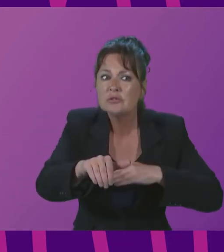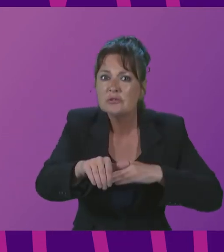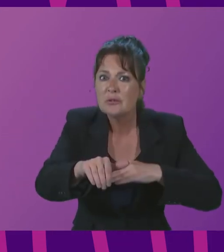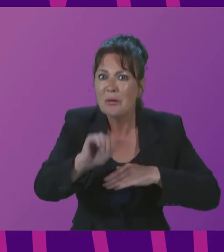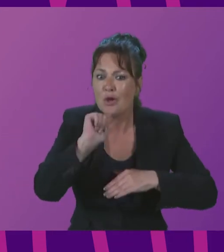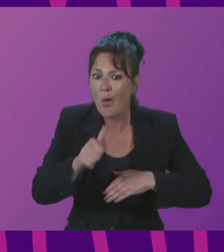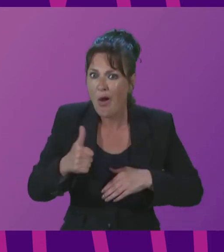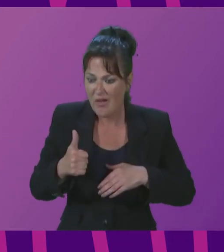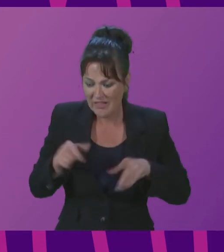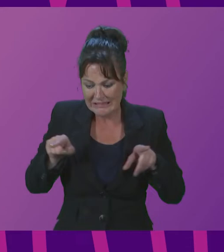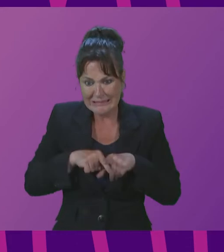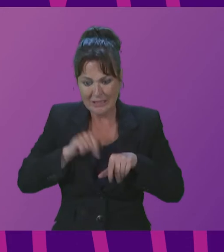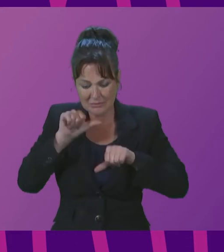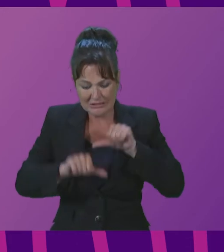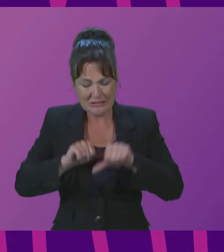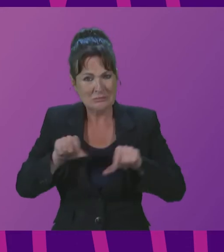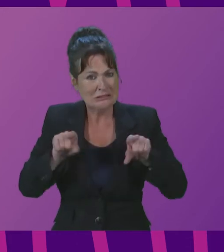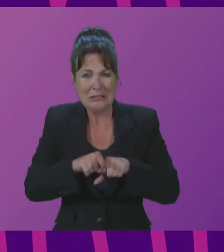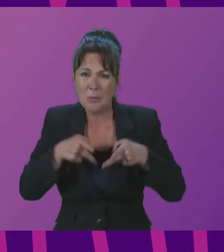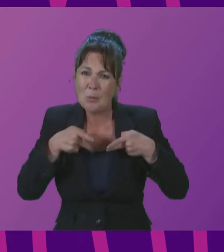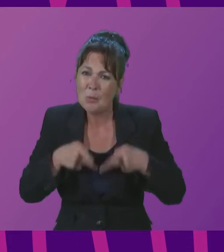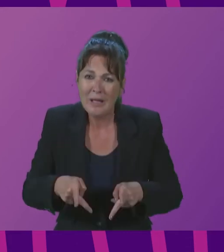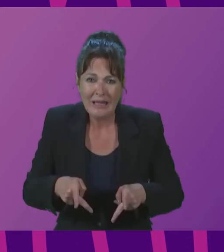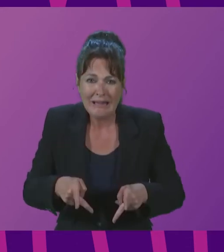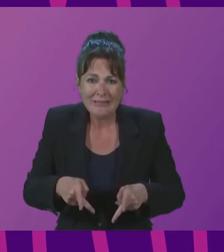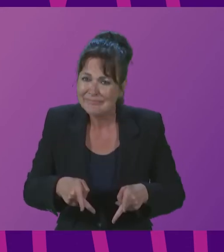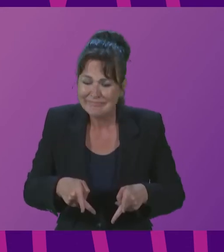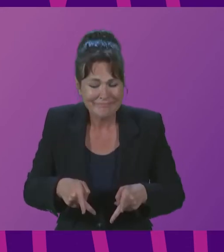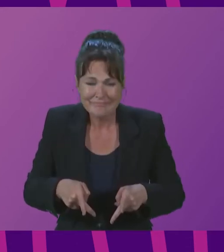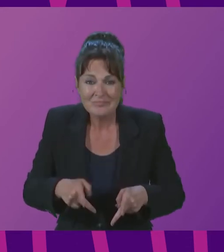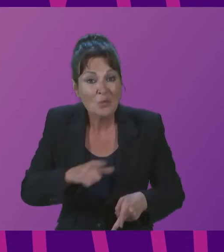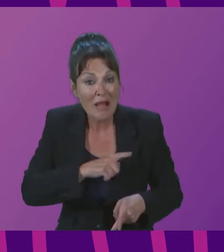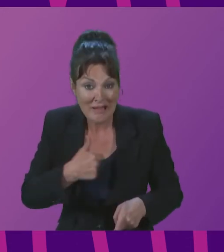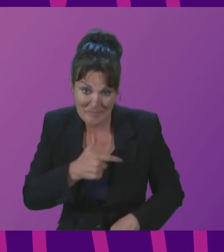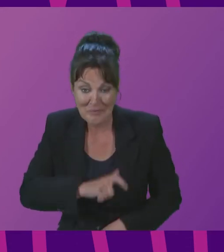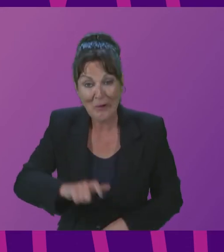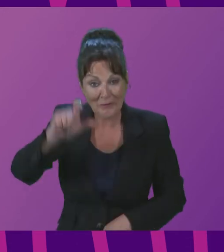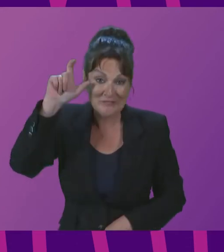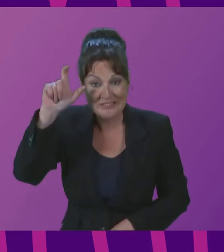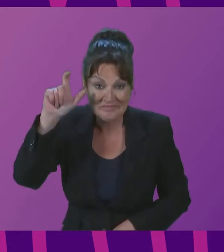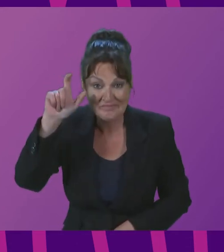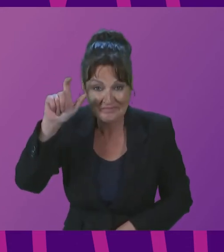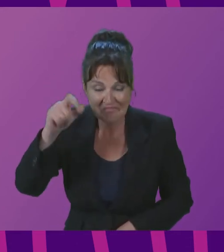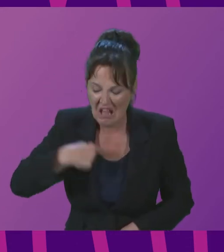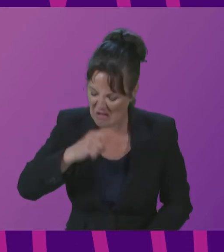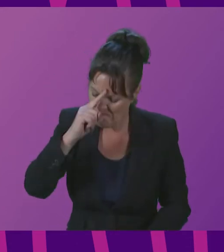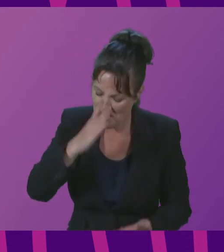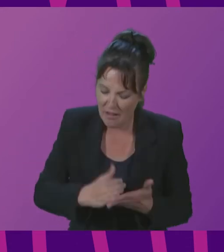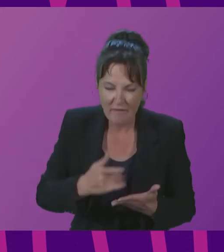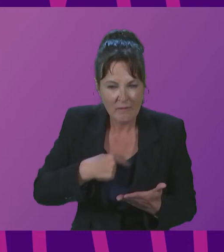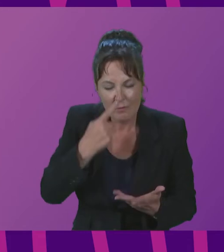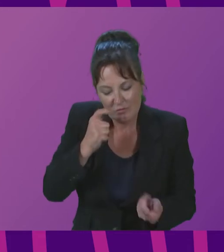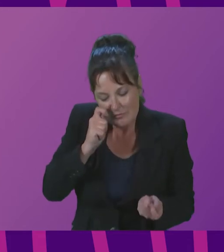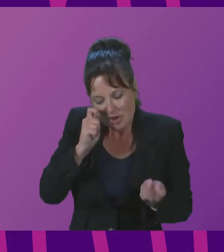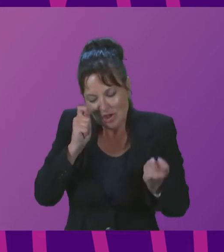the problem in the first place because I'm confident if we further the radical how